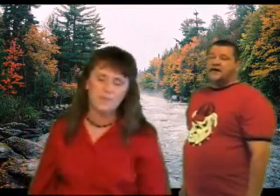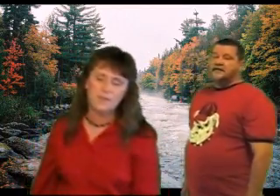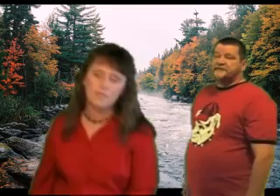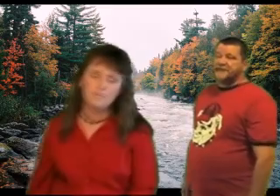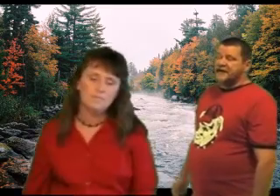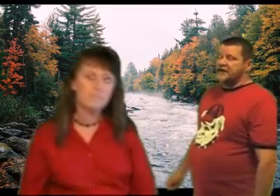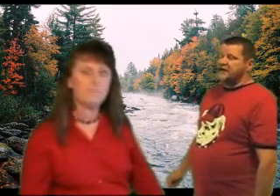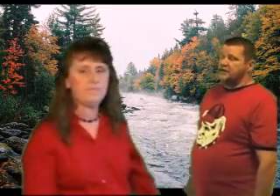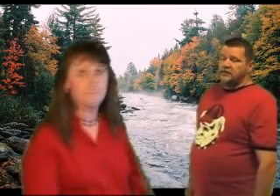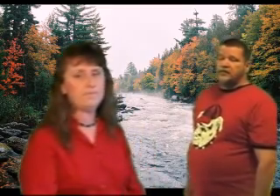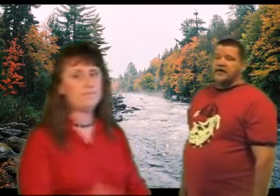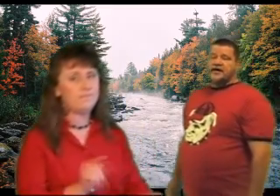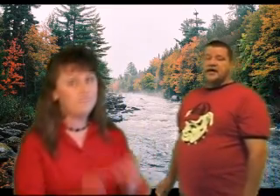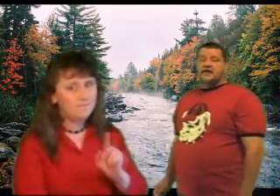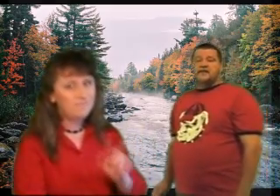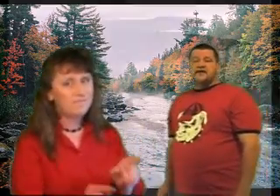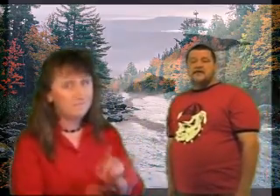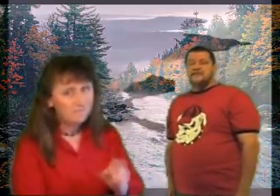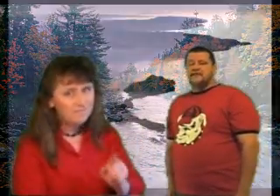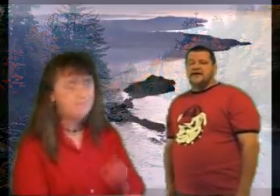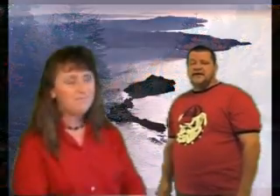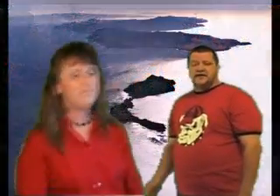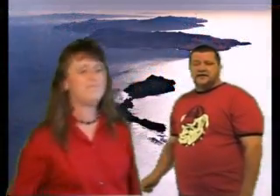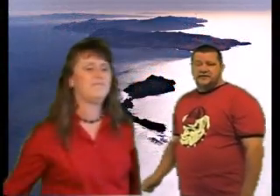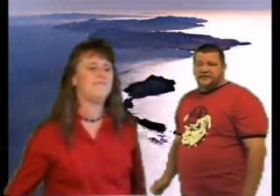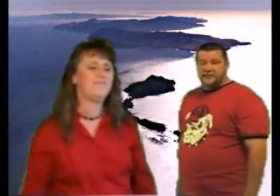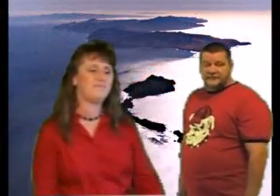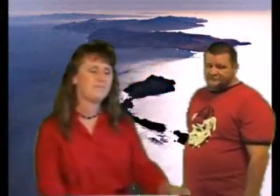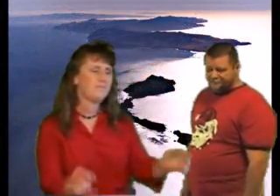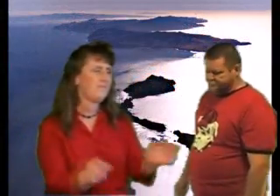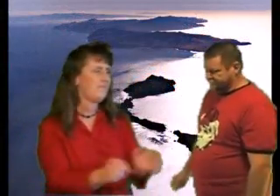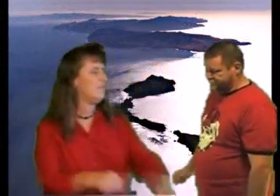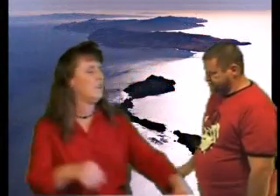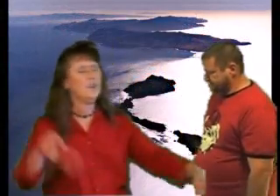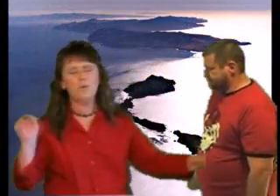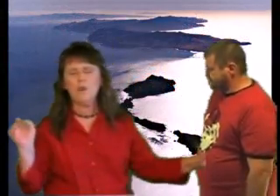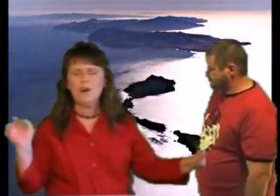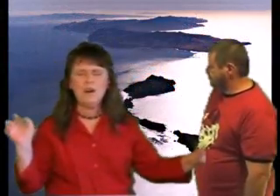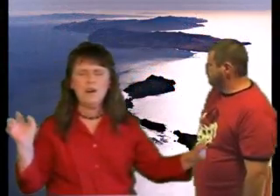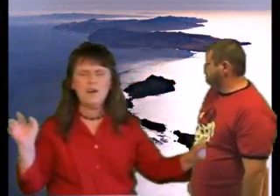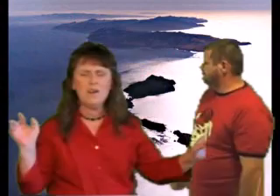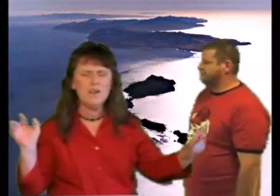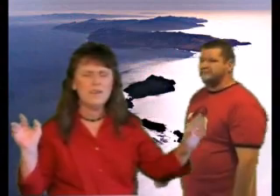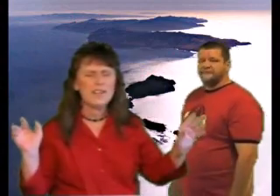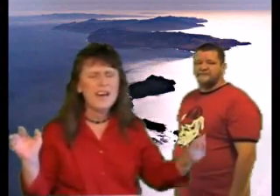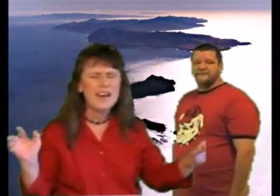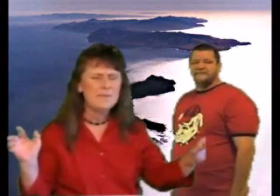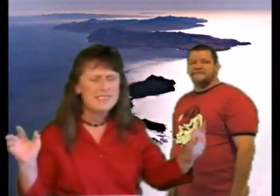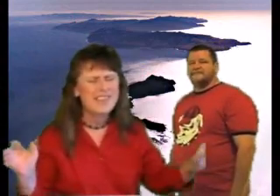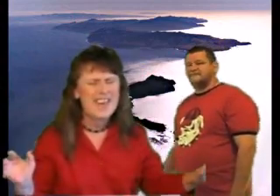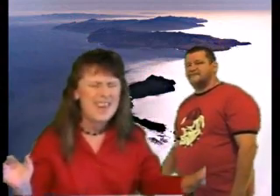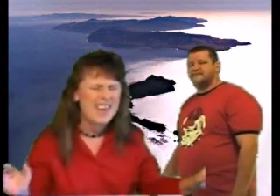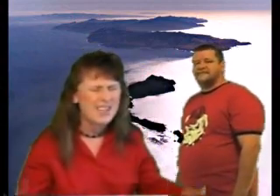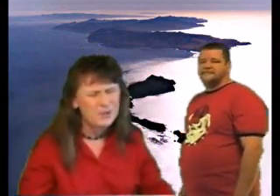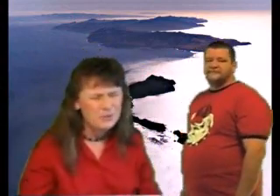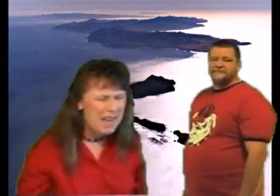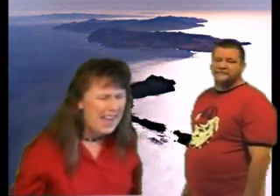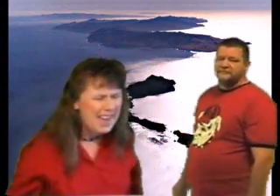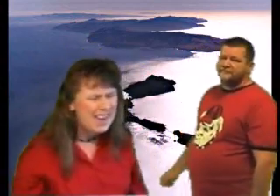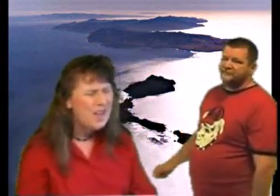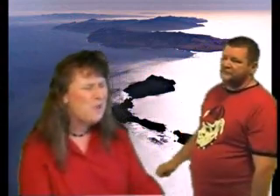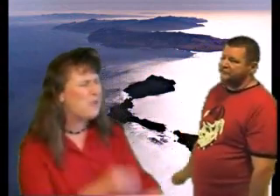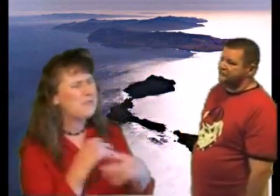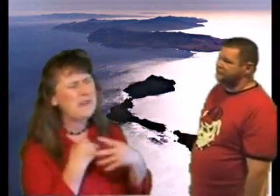Come sail away with me, come sail come sail